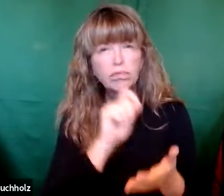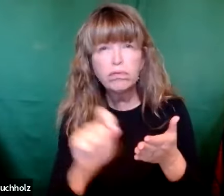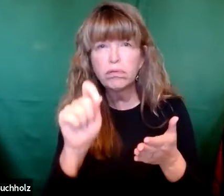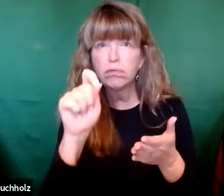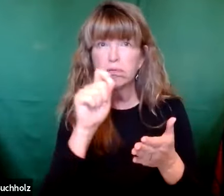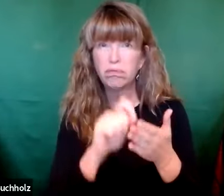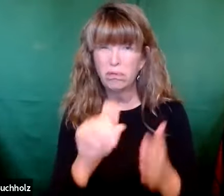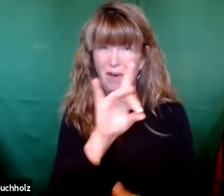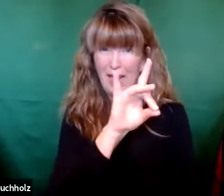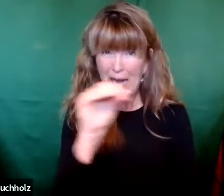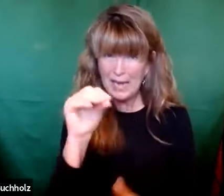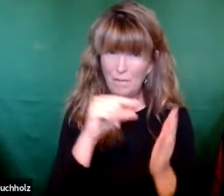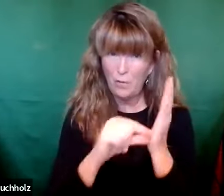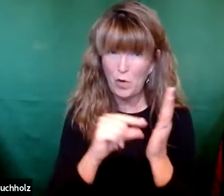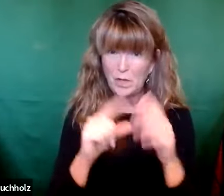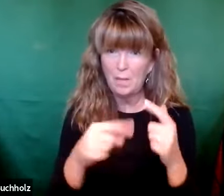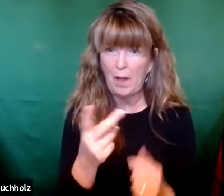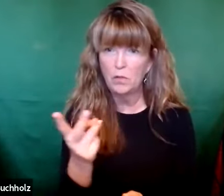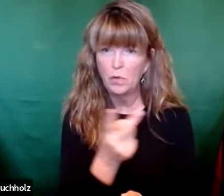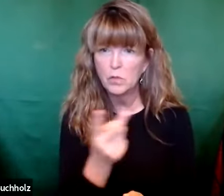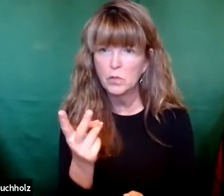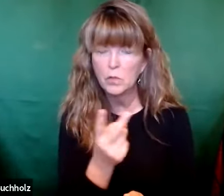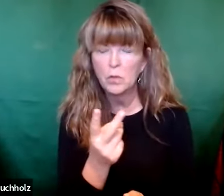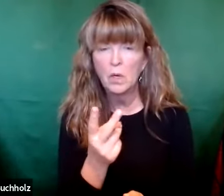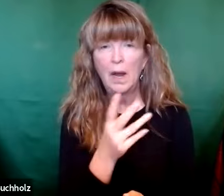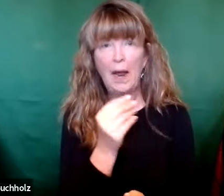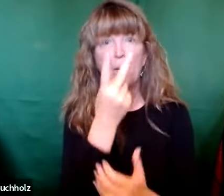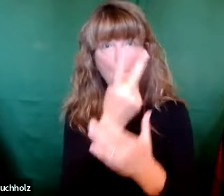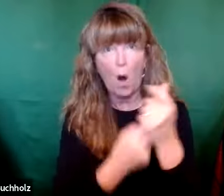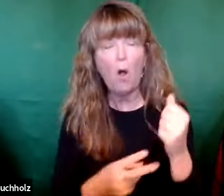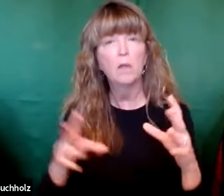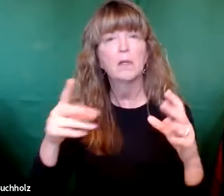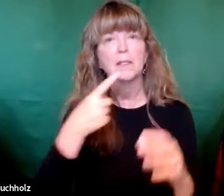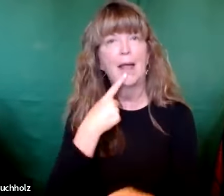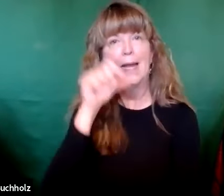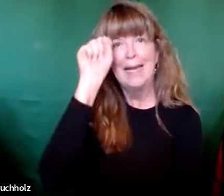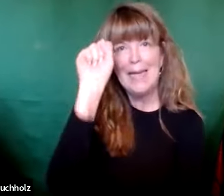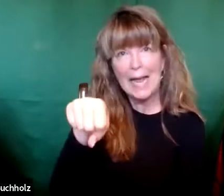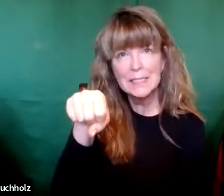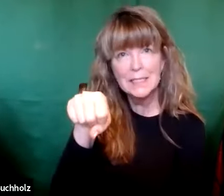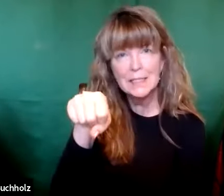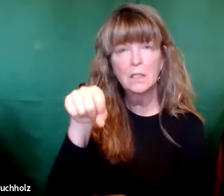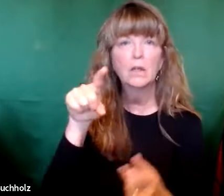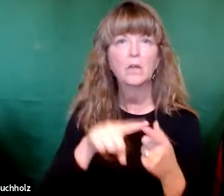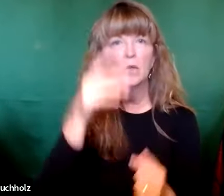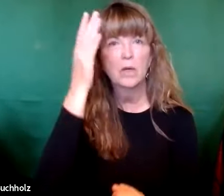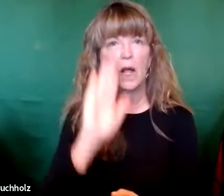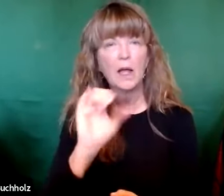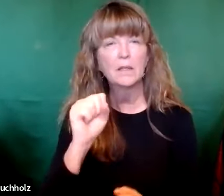virgin. And Luke went into great detail, 80 verses about these two women. Who both